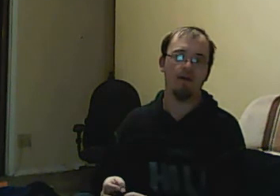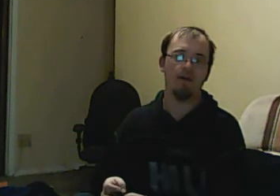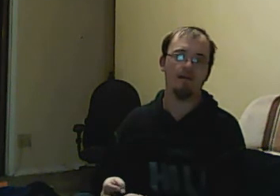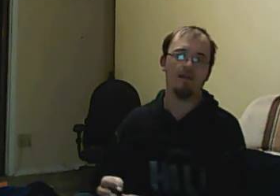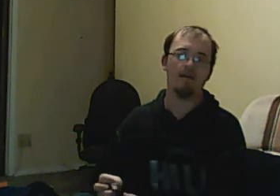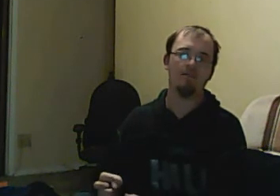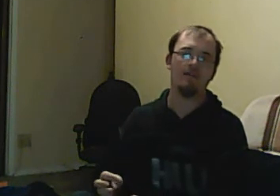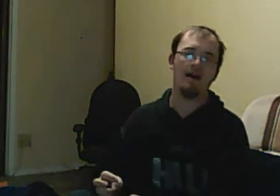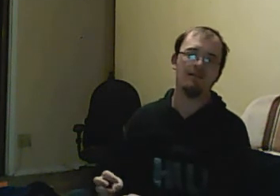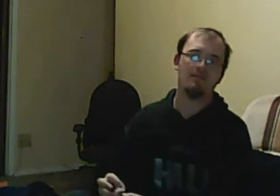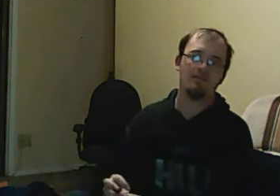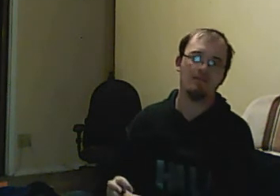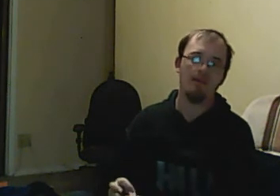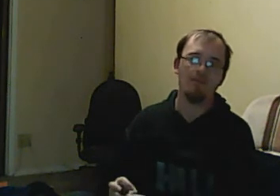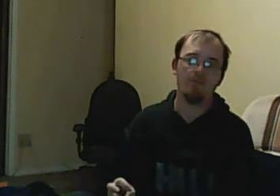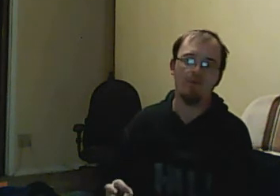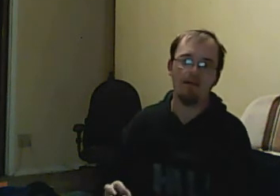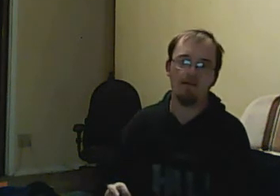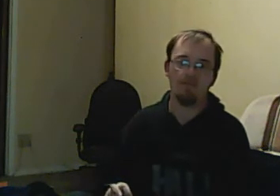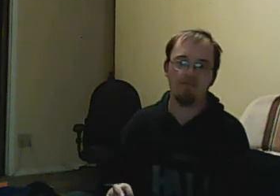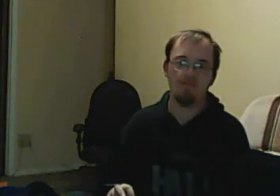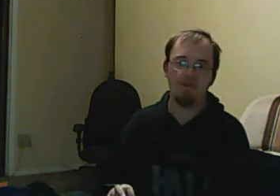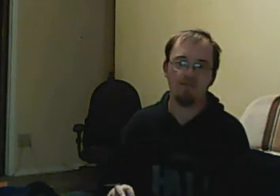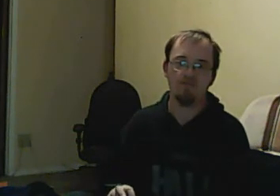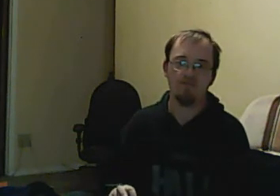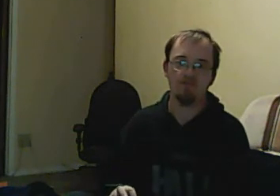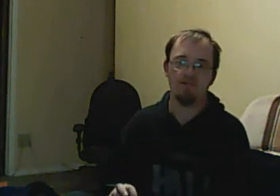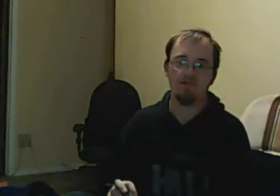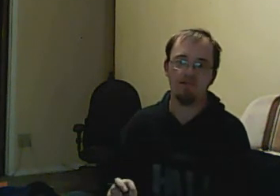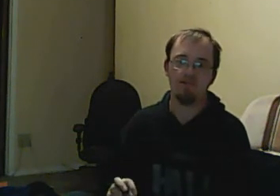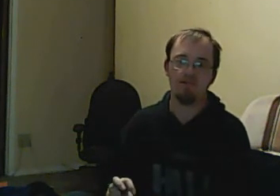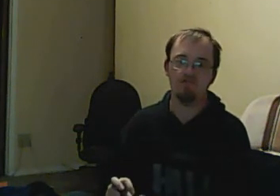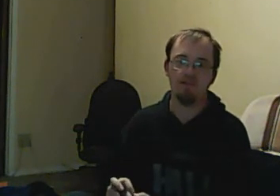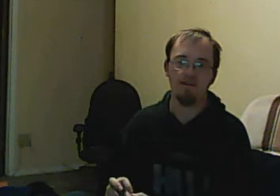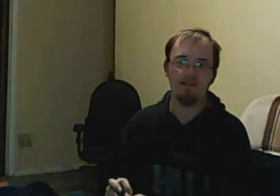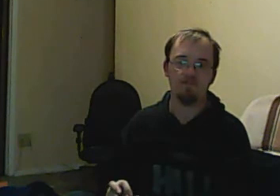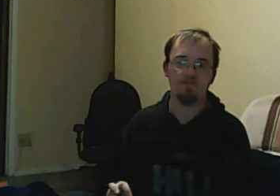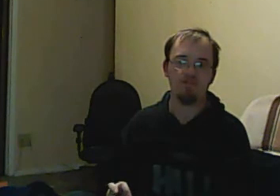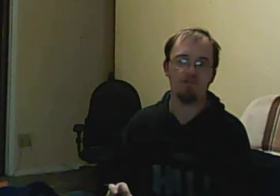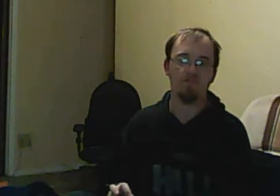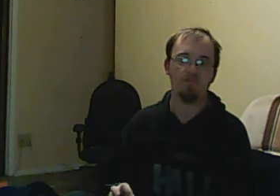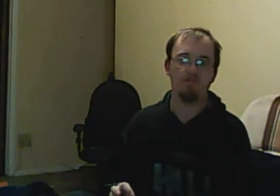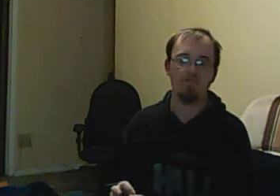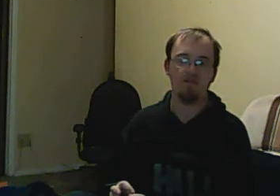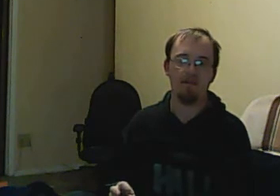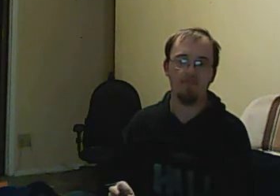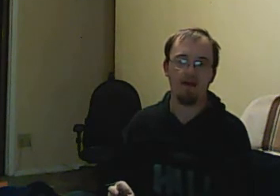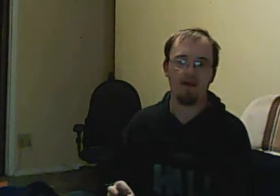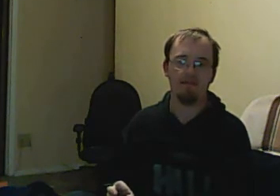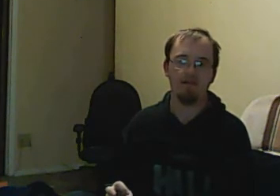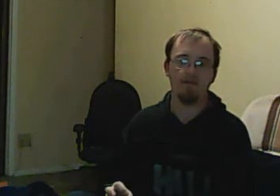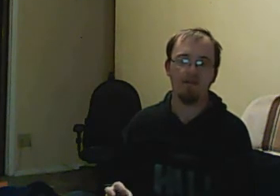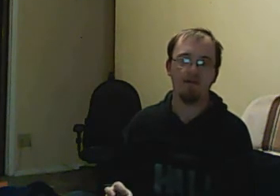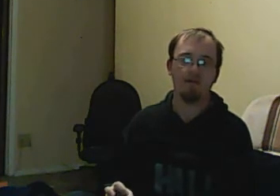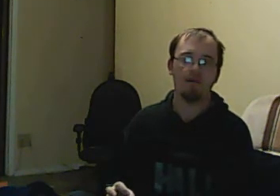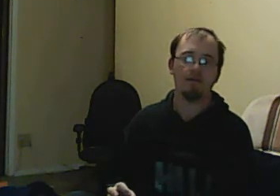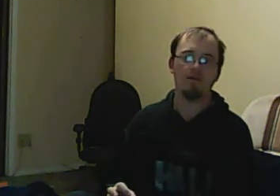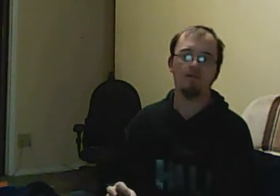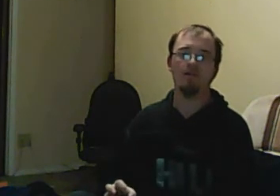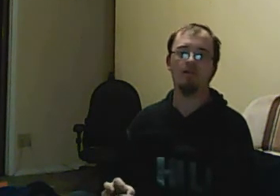And then he also adds, there's a couple of different ways of doing shooting scenes. Usually in youth shows, you don't see the impact. You could